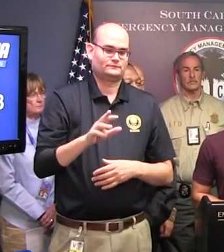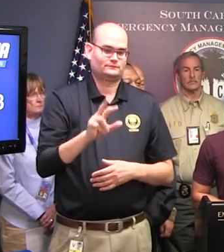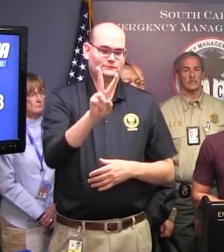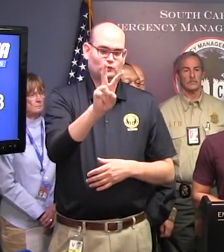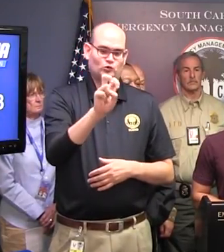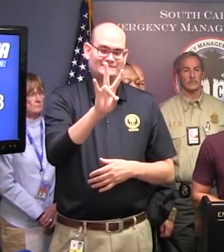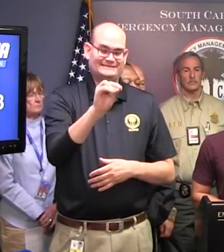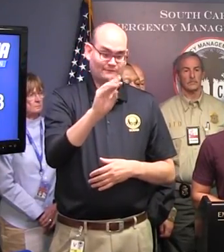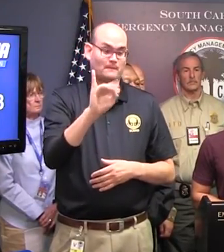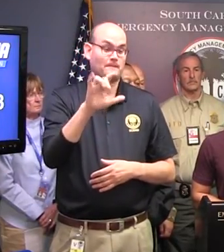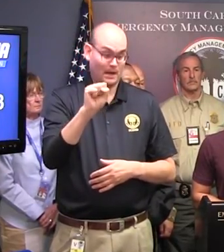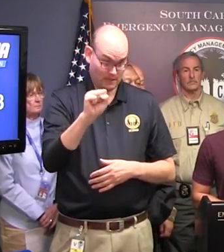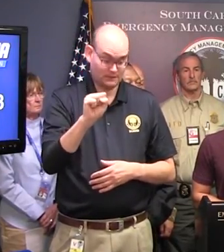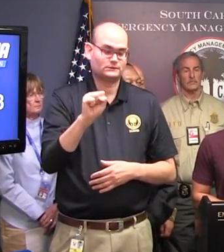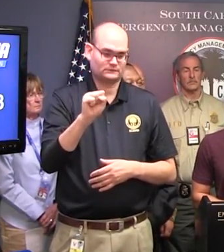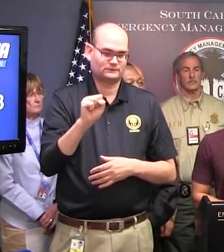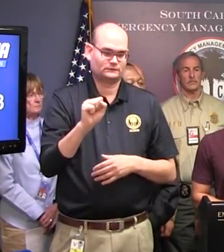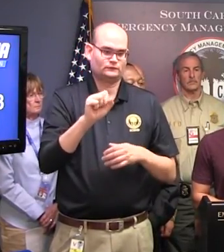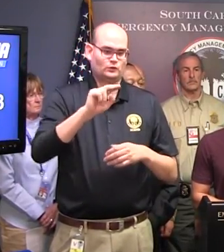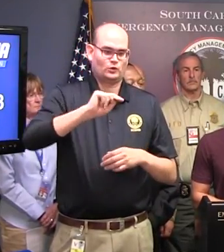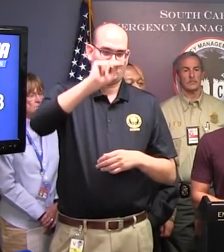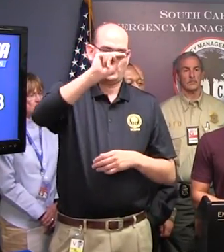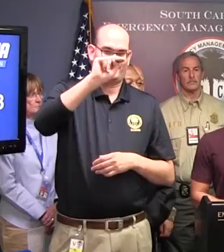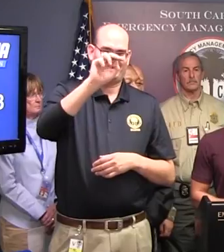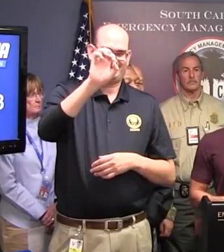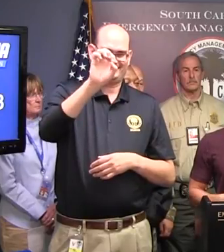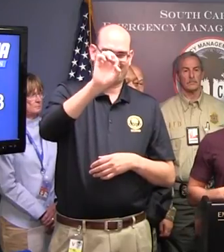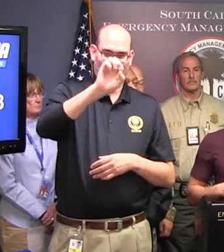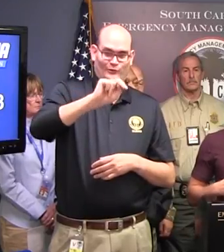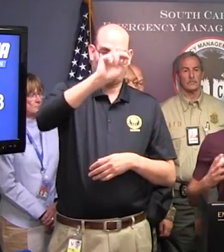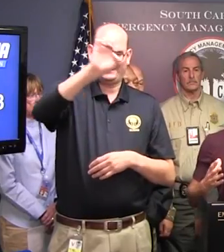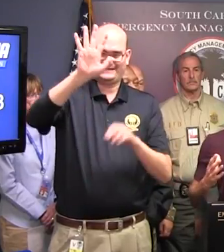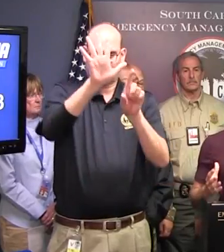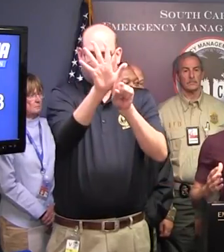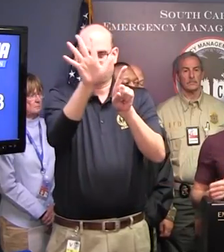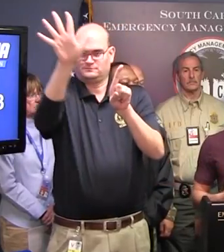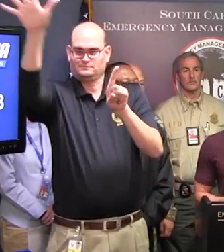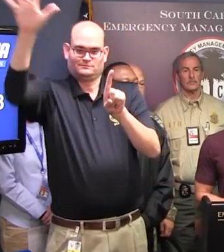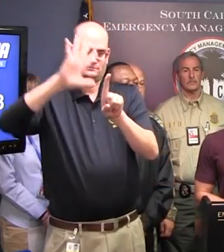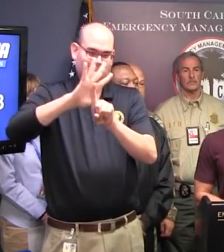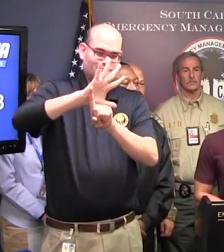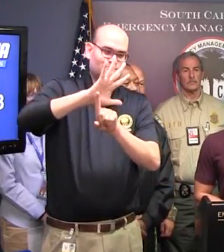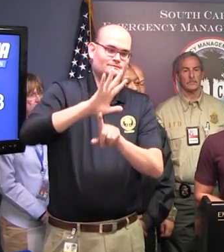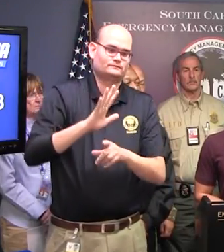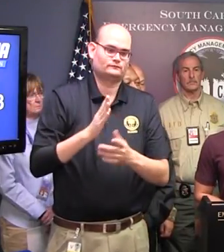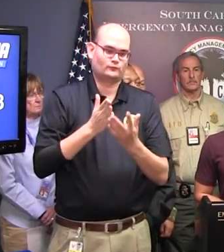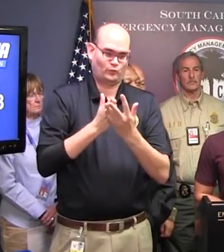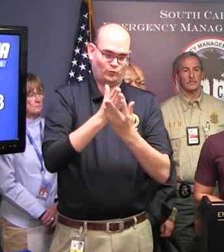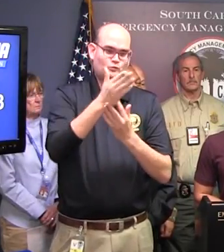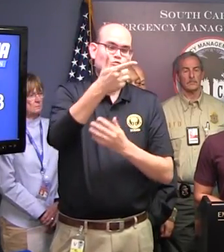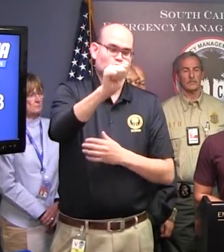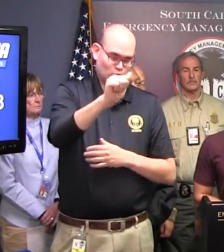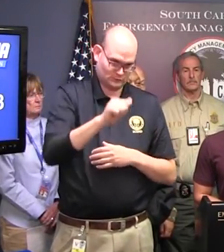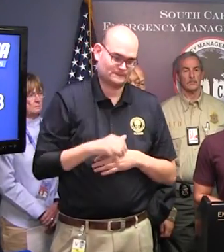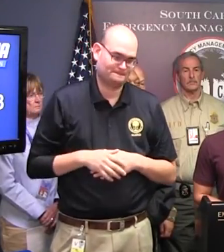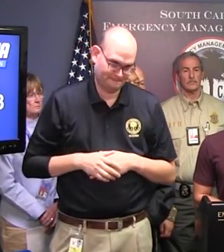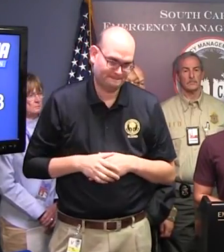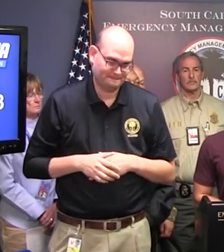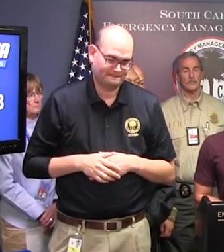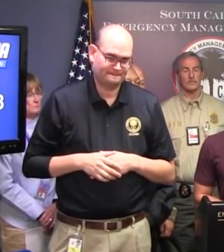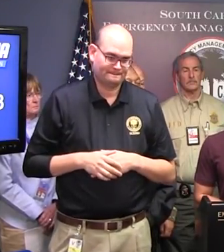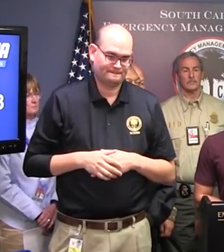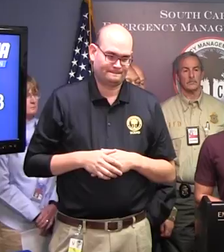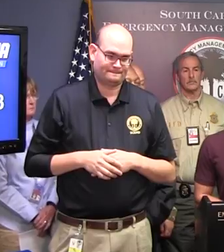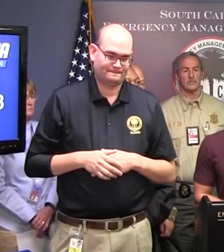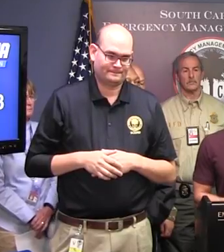of the storm as it moves into southwest Georgia. That's because of this expanding wind field that we're going to have some impacts here in the state of